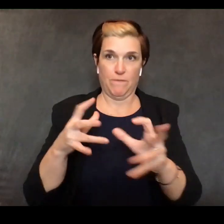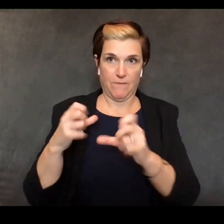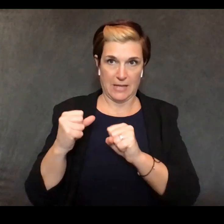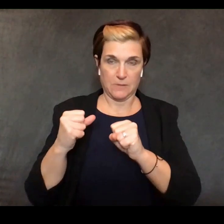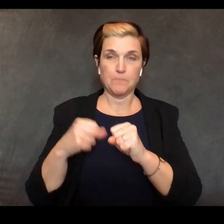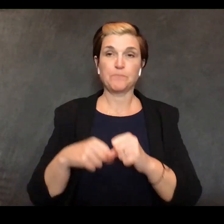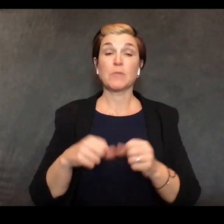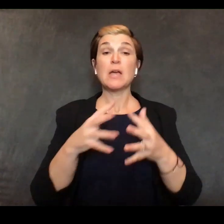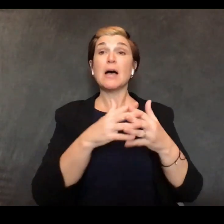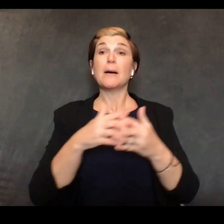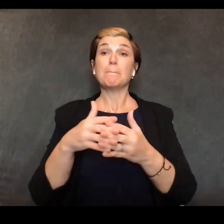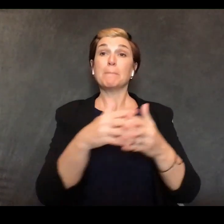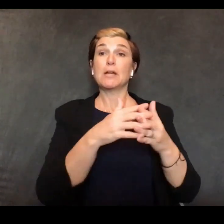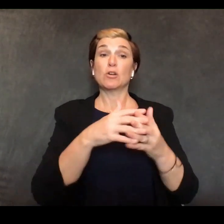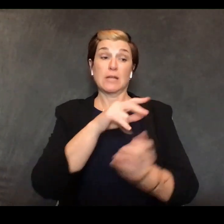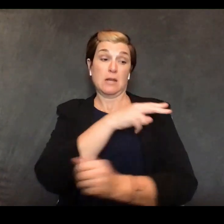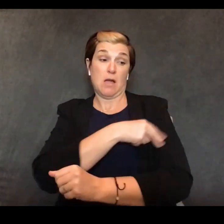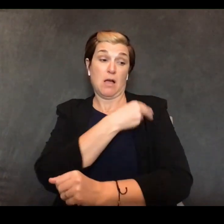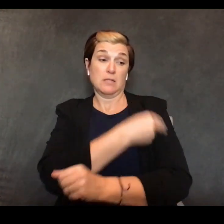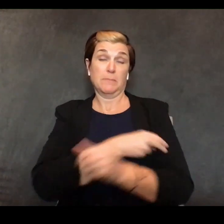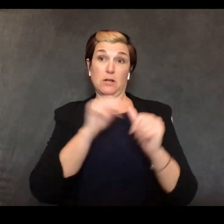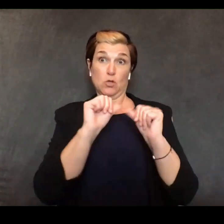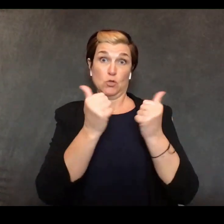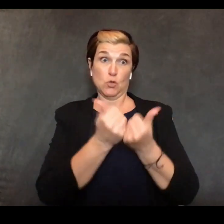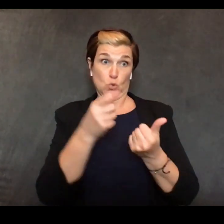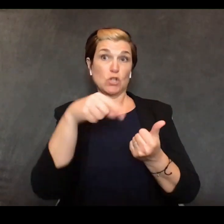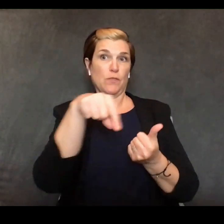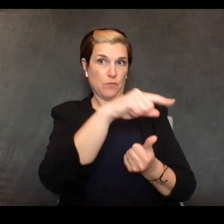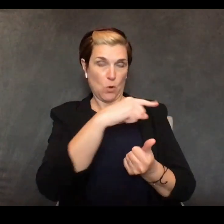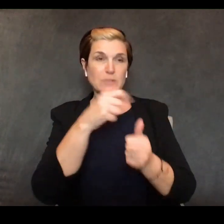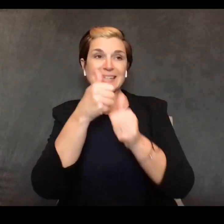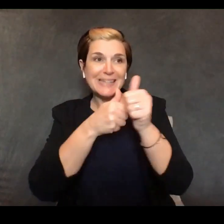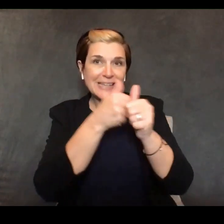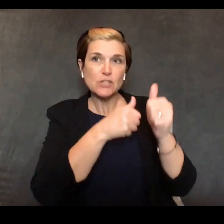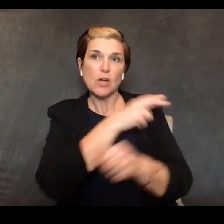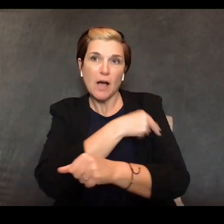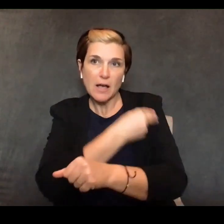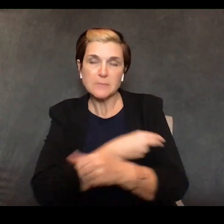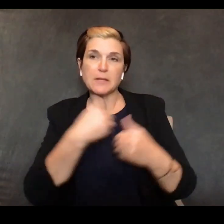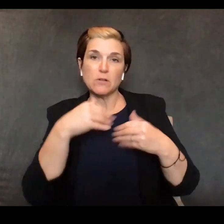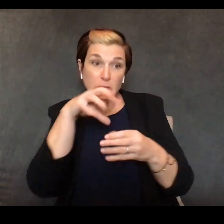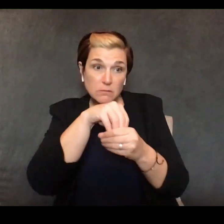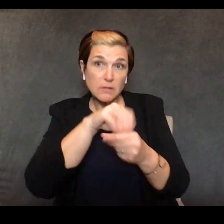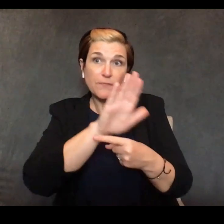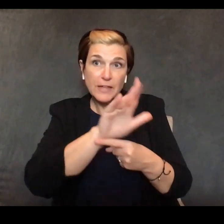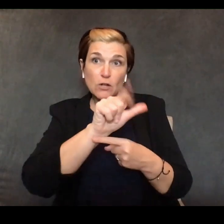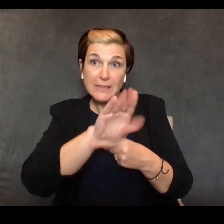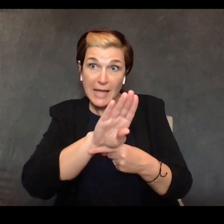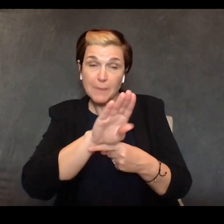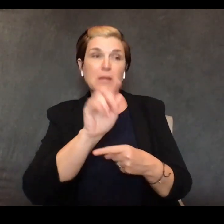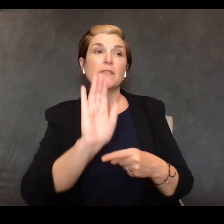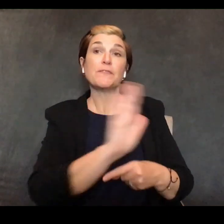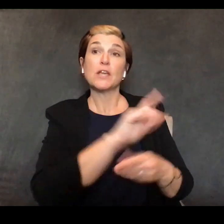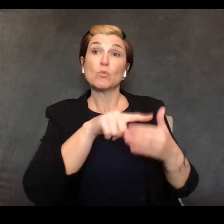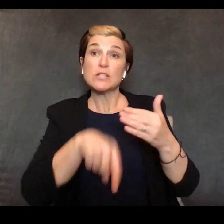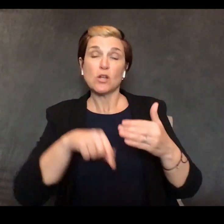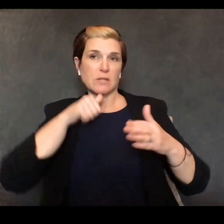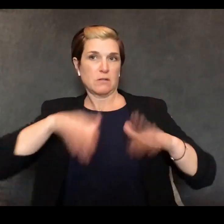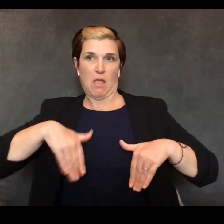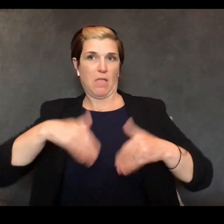Association which means all the individual hospital laboratories we will have that upcoming in the next day or so and then Ambassador